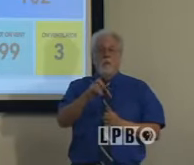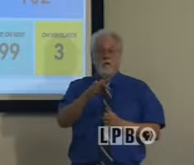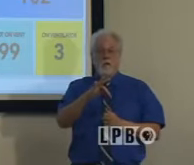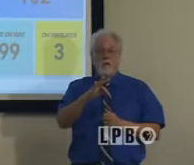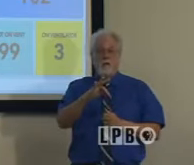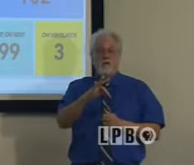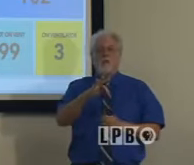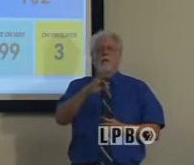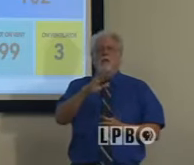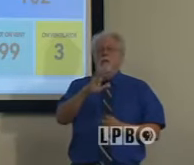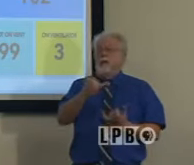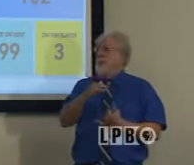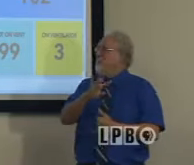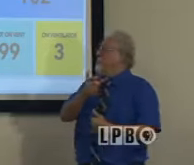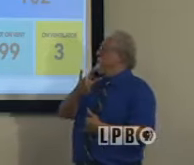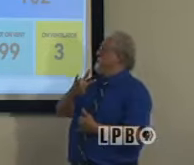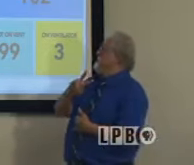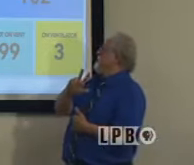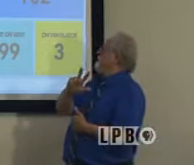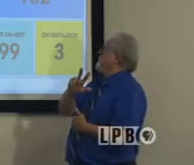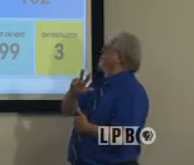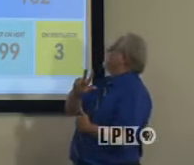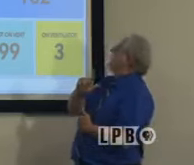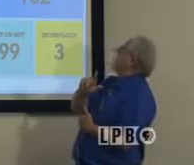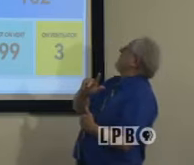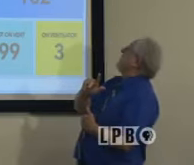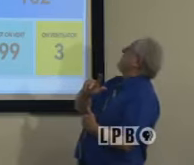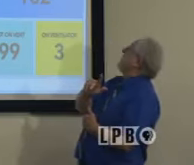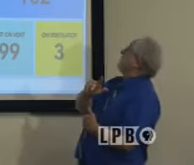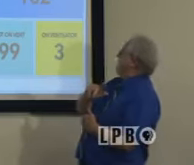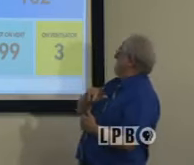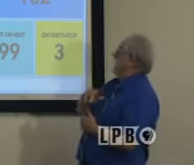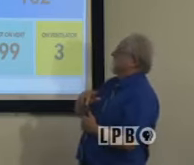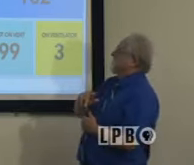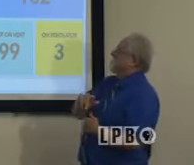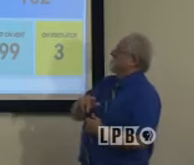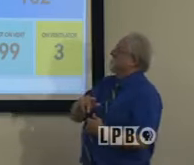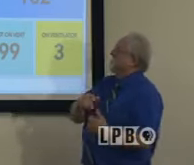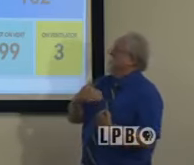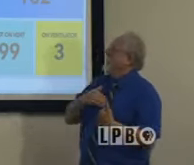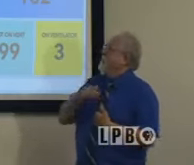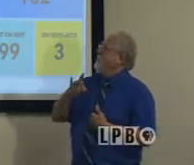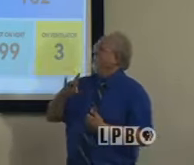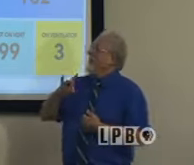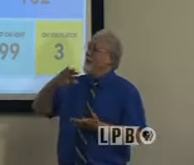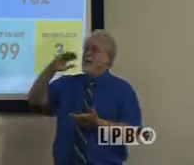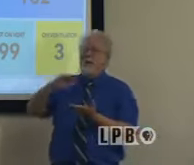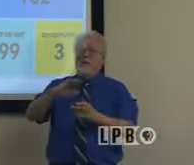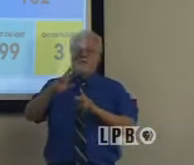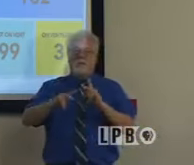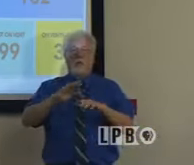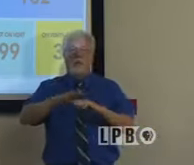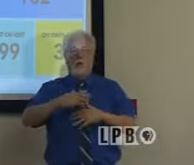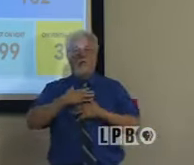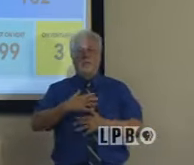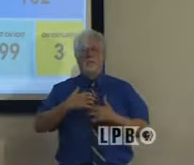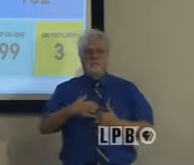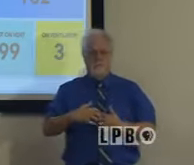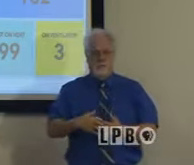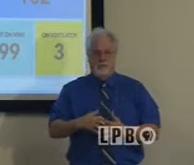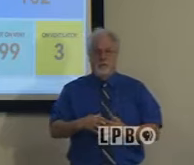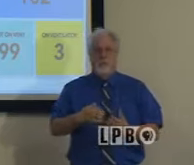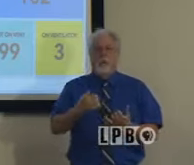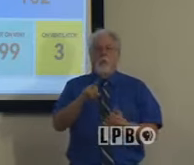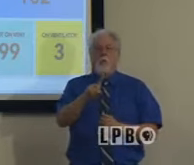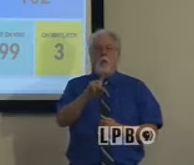total is down to 723, and we have 8 fewer people on mechanical ventilators. That number is down